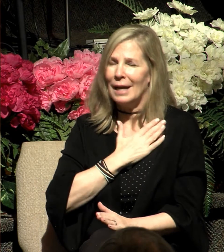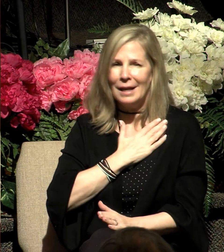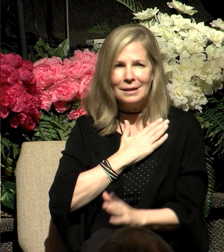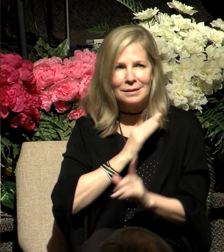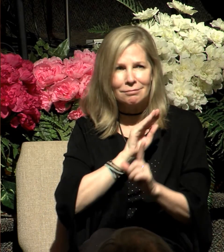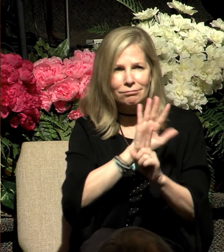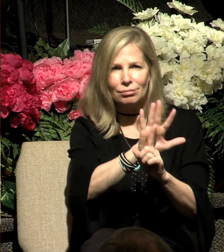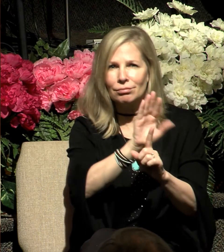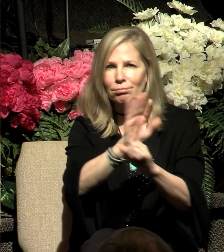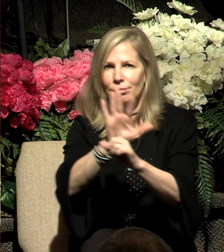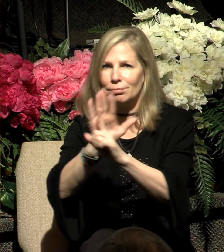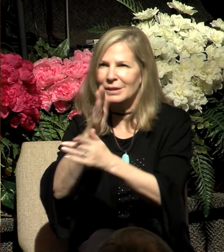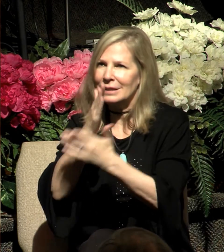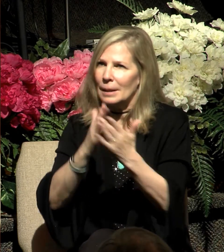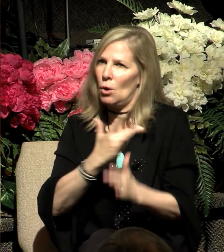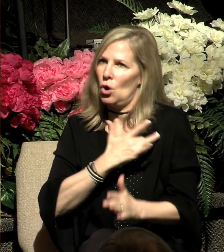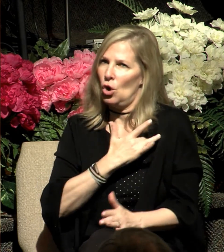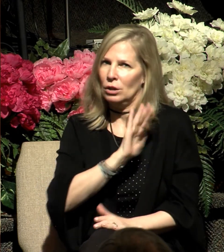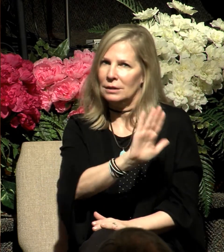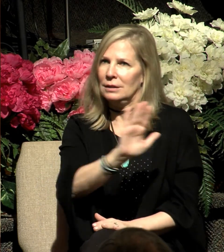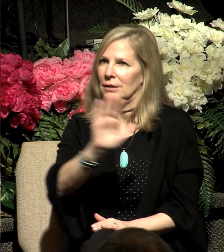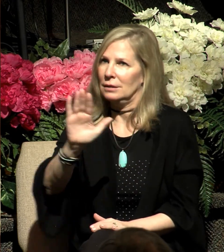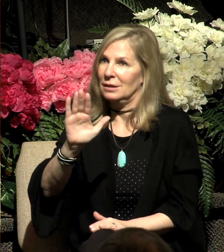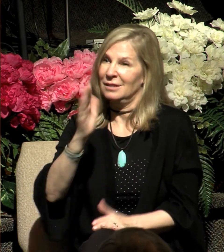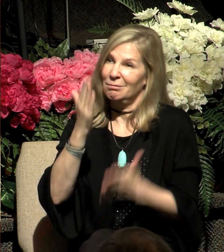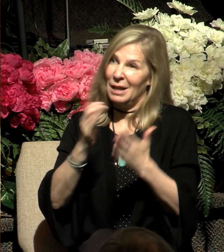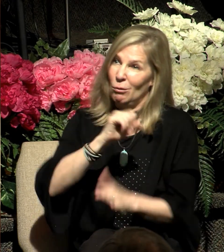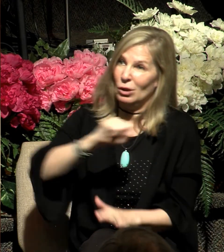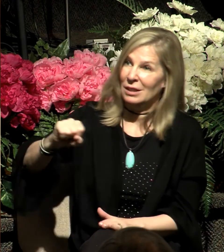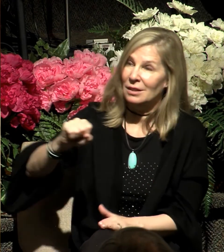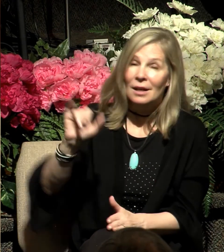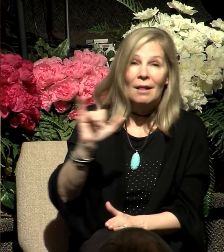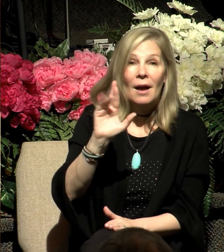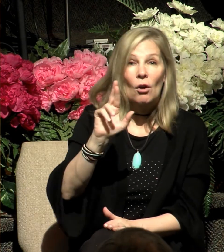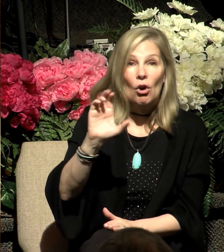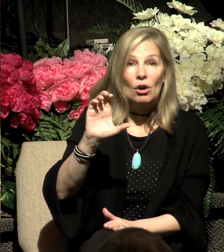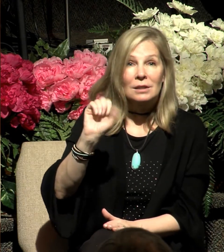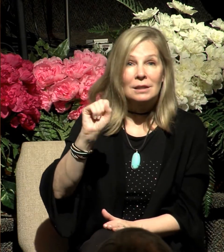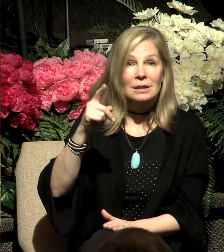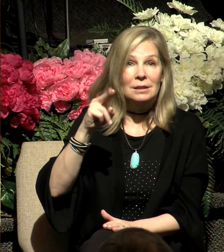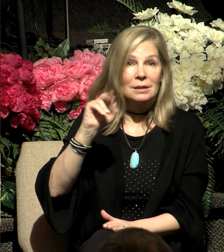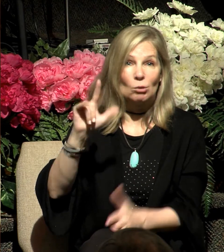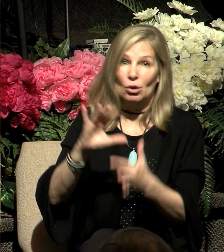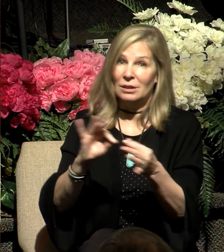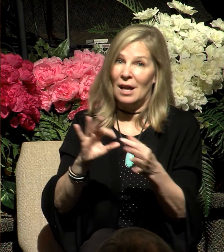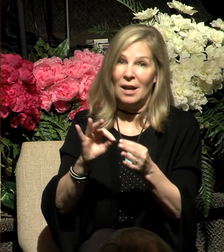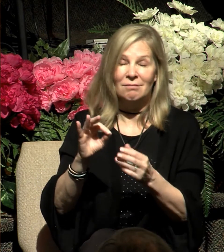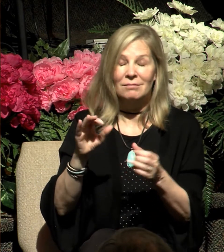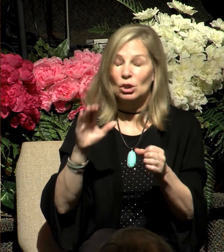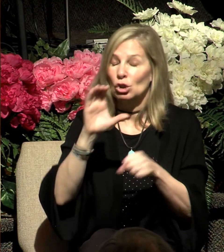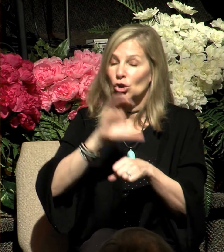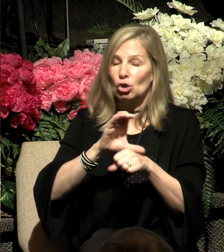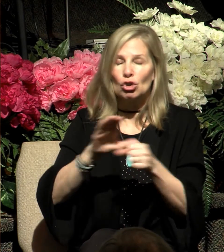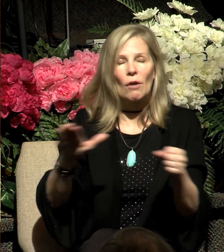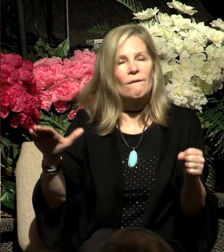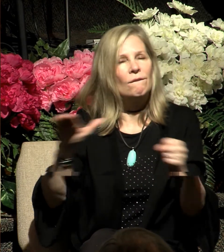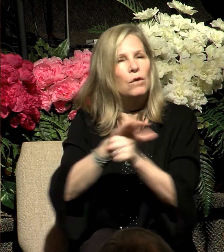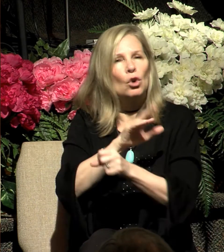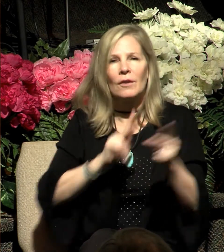who may be resisting you. As R.C. Sproul said, our churches are filled with people who may be members of the church,